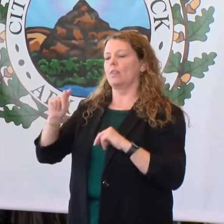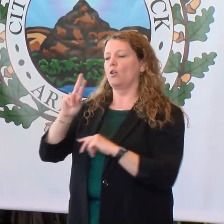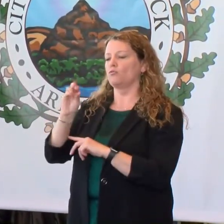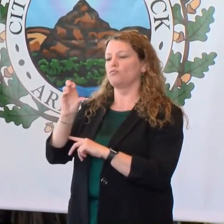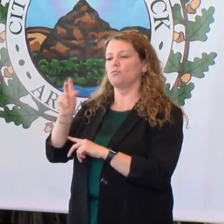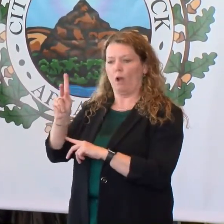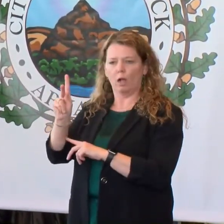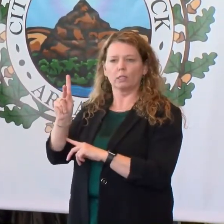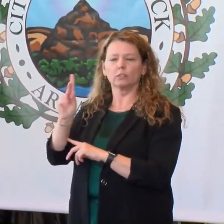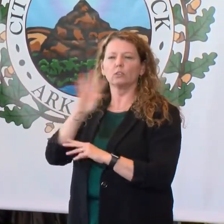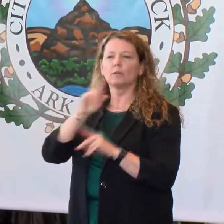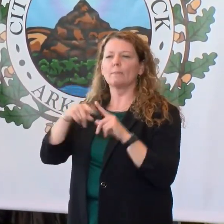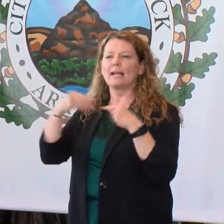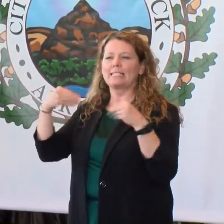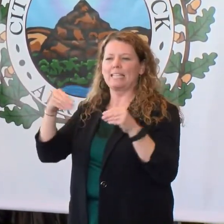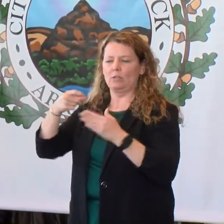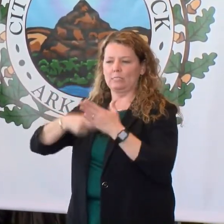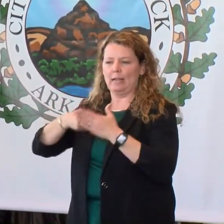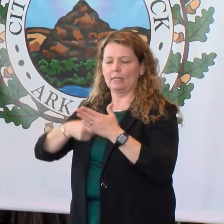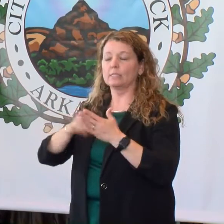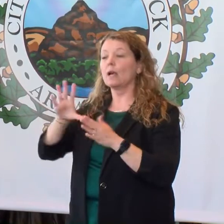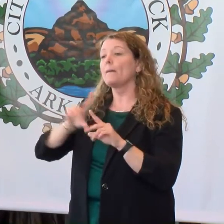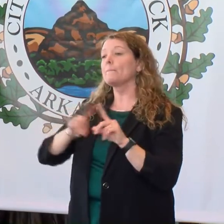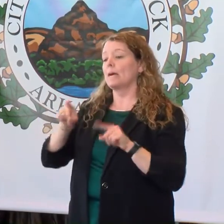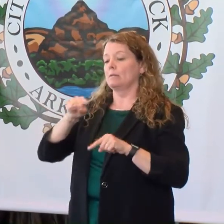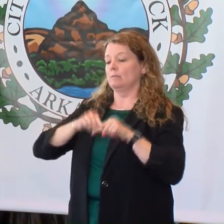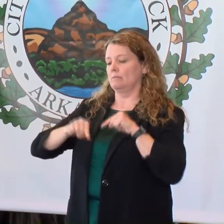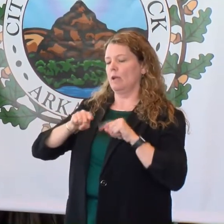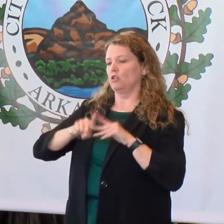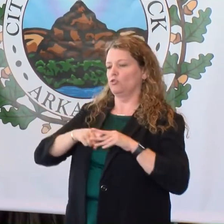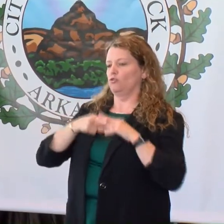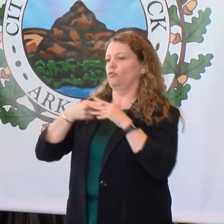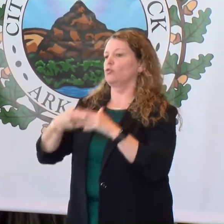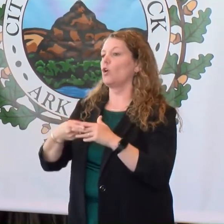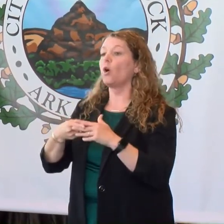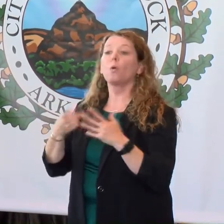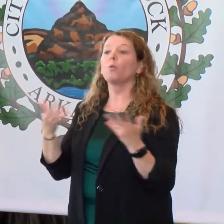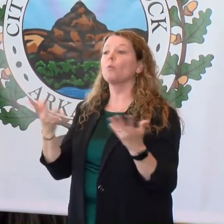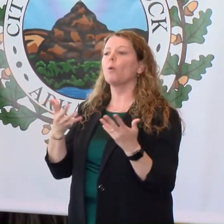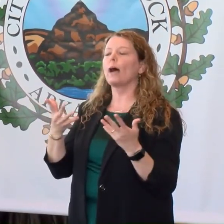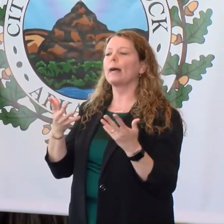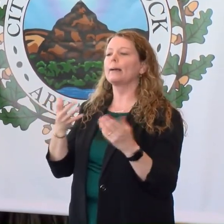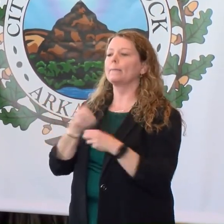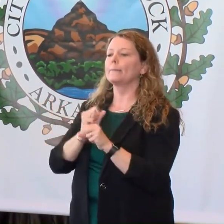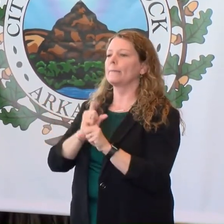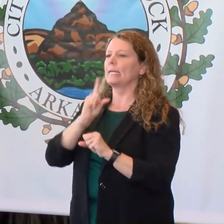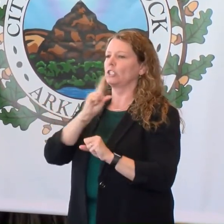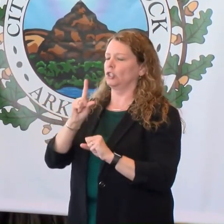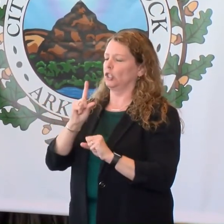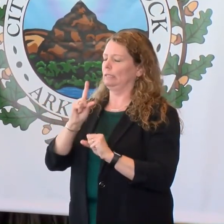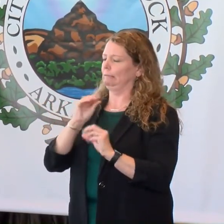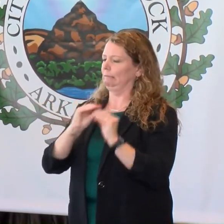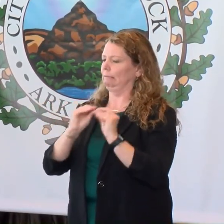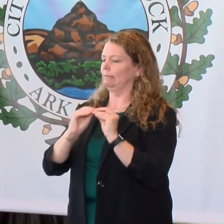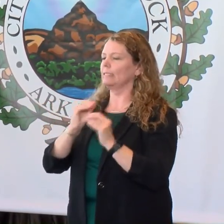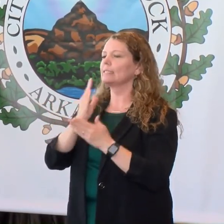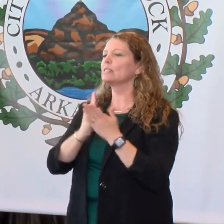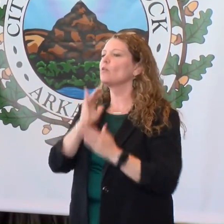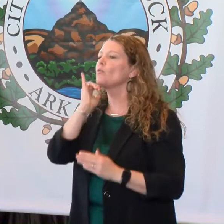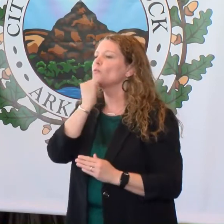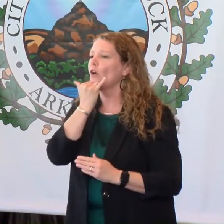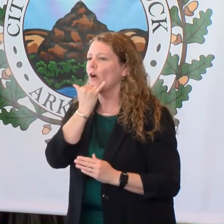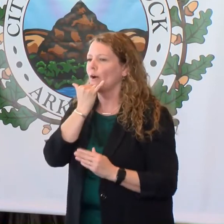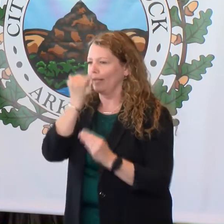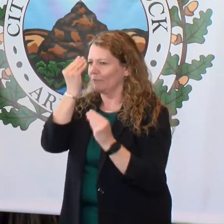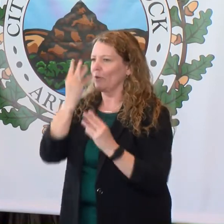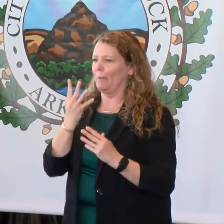briefing. But we first want to start to correct some wrong information that's been shared by a